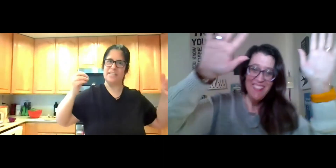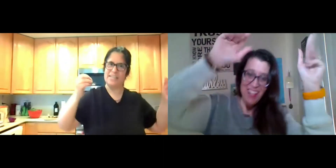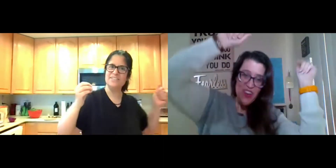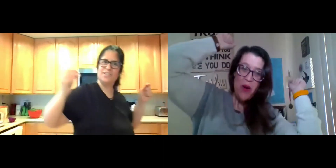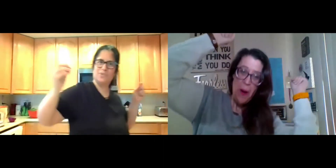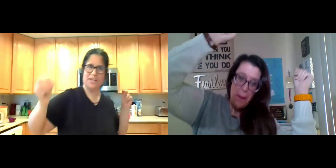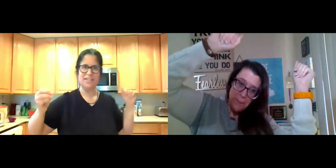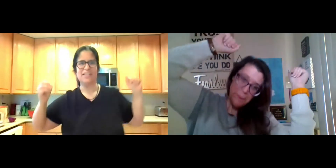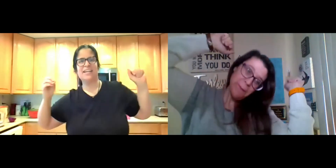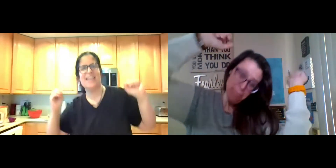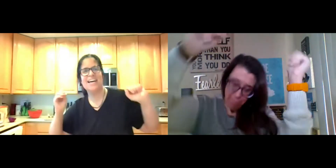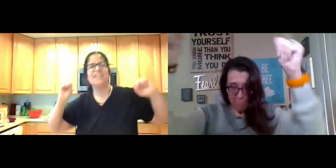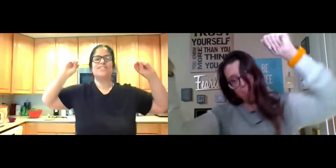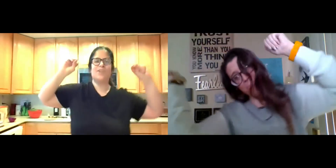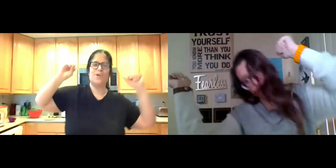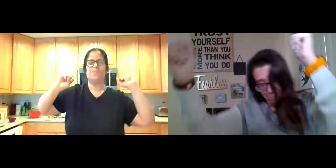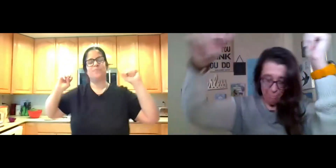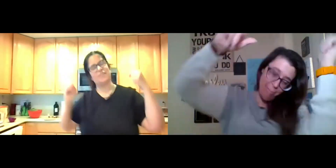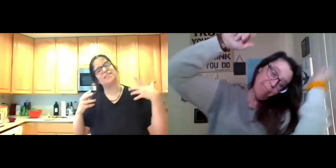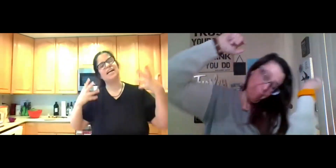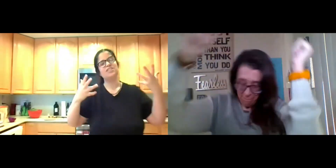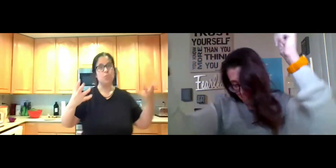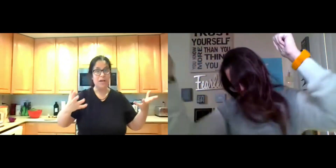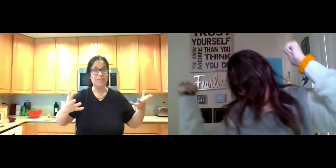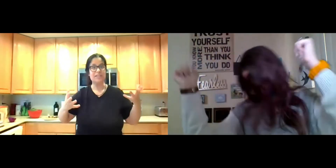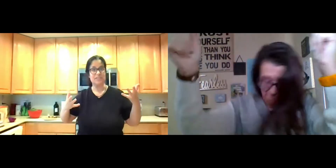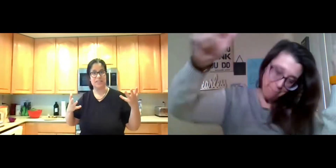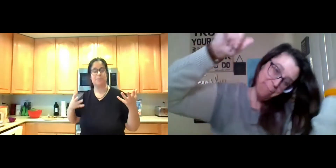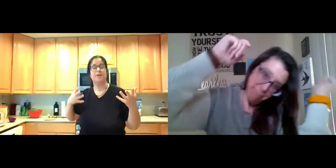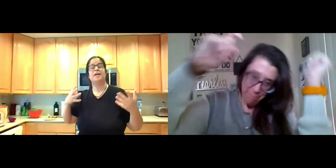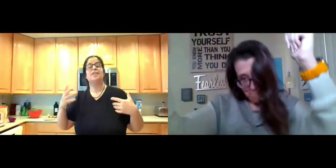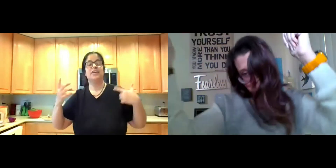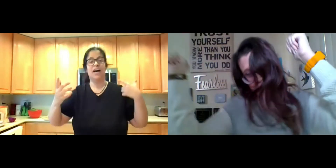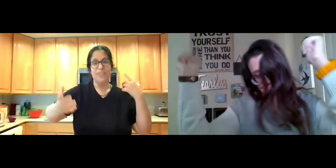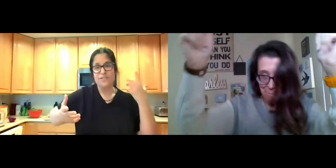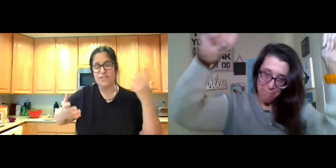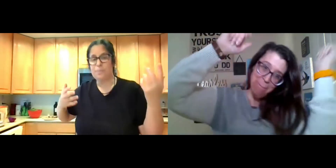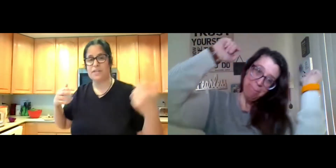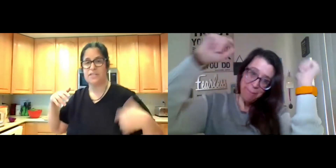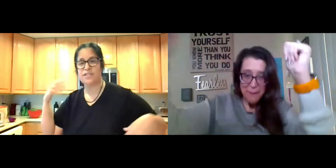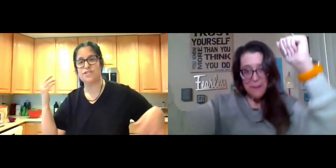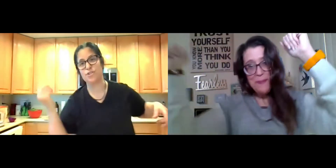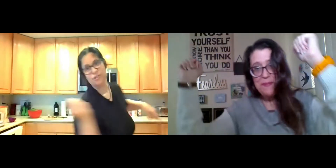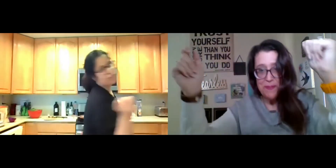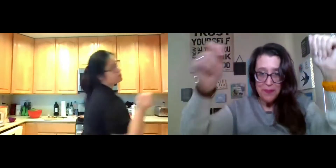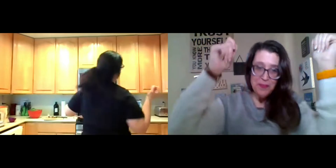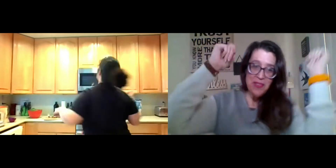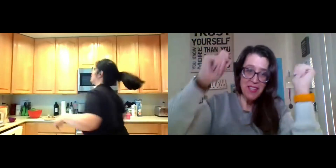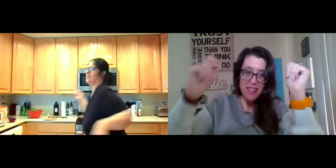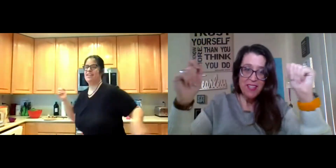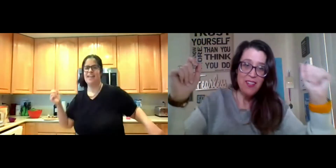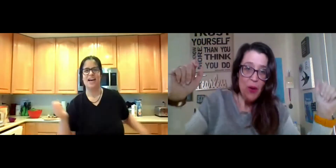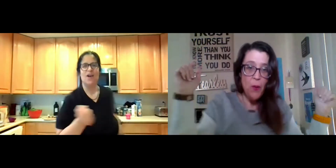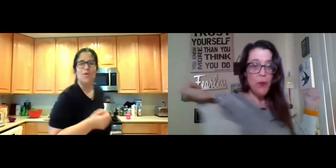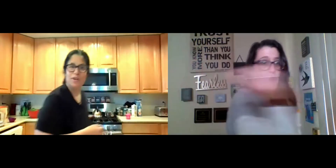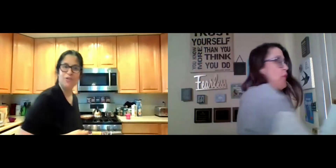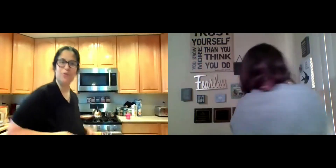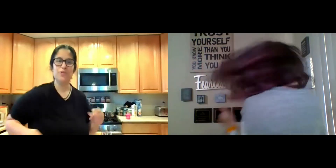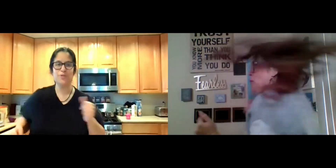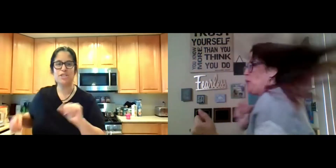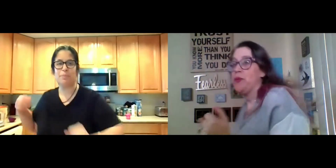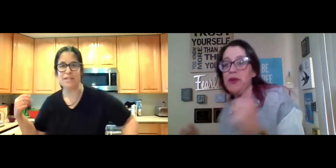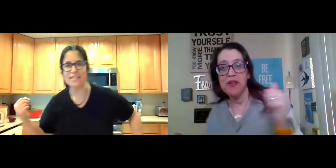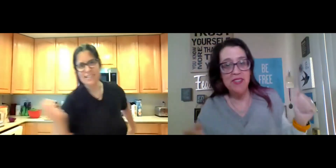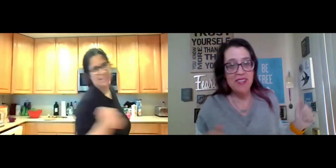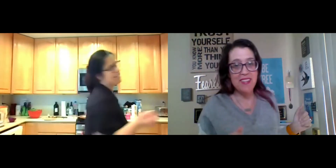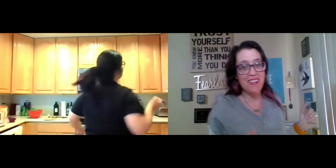you're a little bit dancing? Right. So that's one little tip. The other tip is circles. If